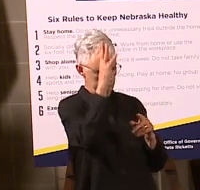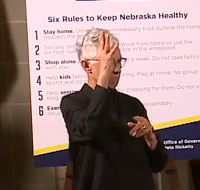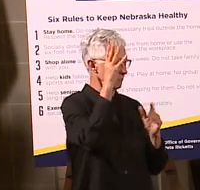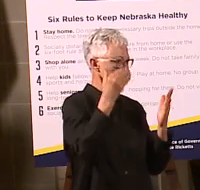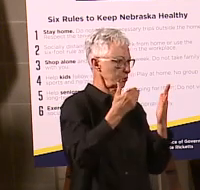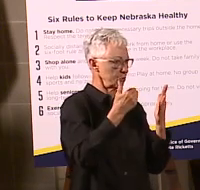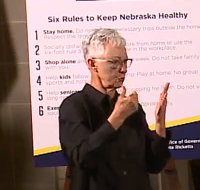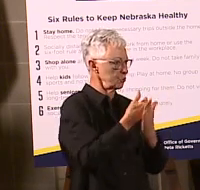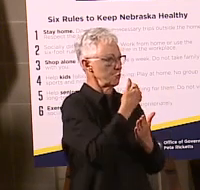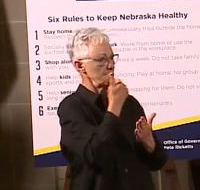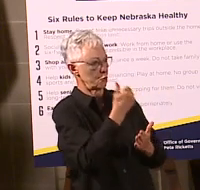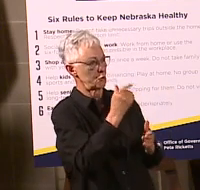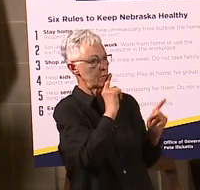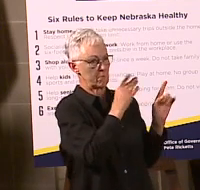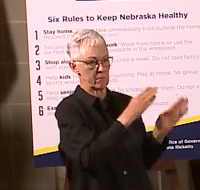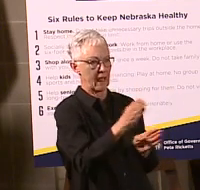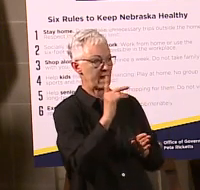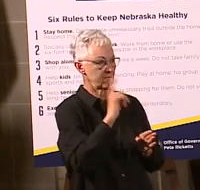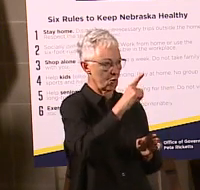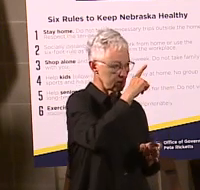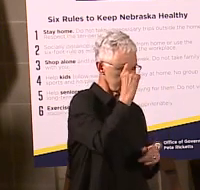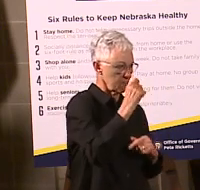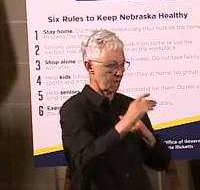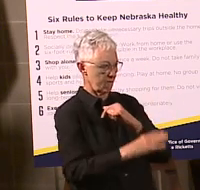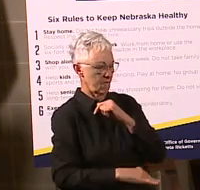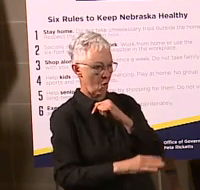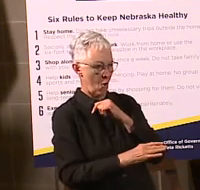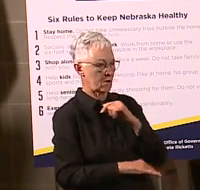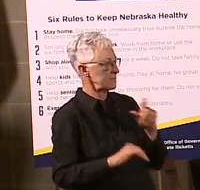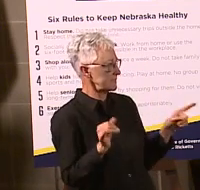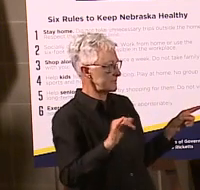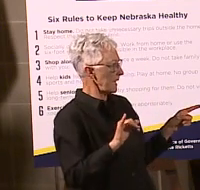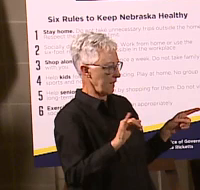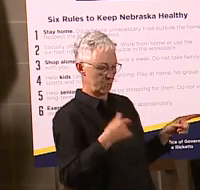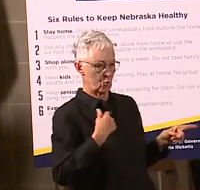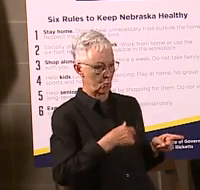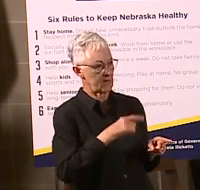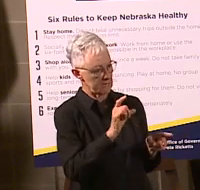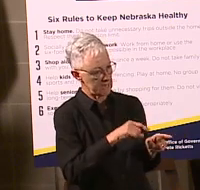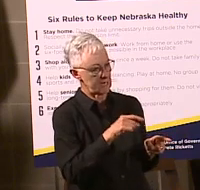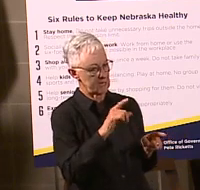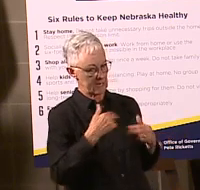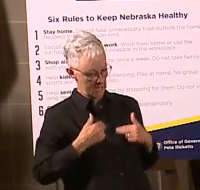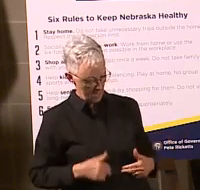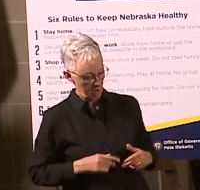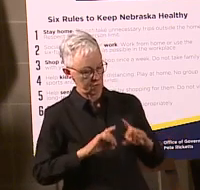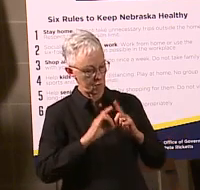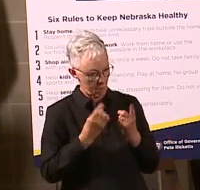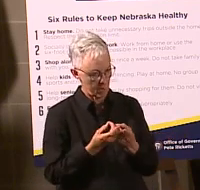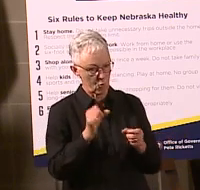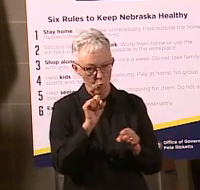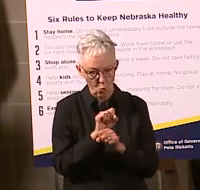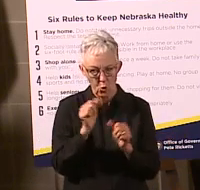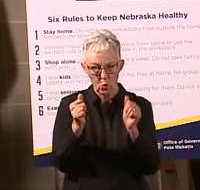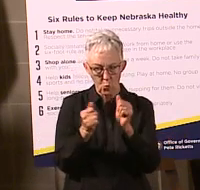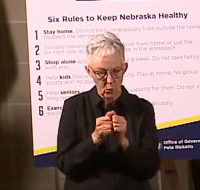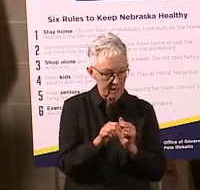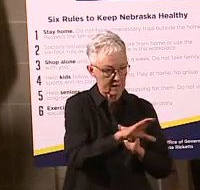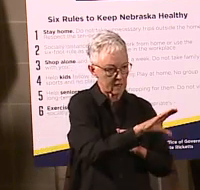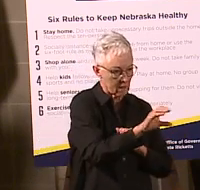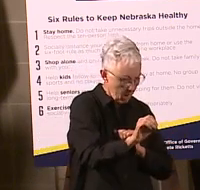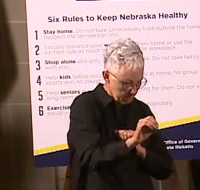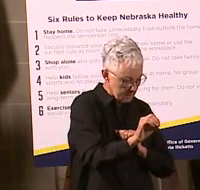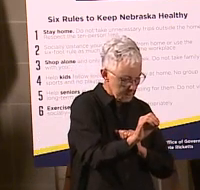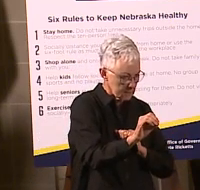guidance. So our guidance is verify with the company and really work with them to be able to release those numbers about a specific facility. Not an aggregate